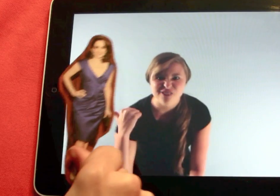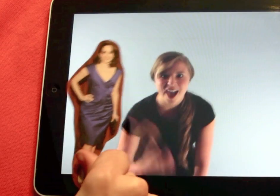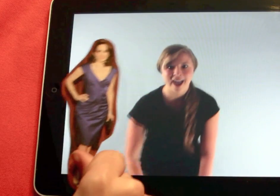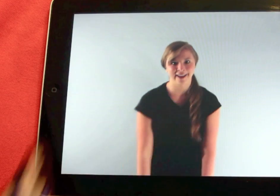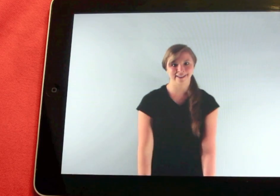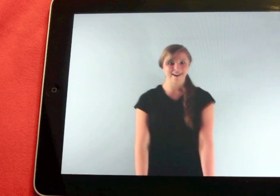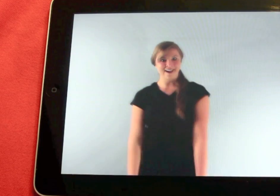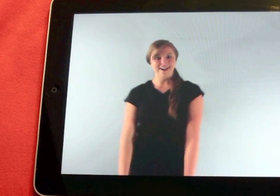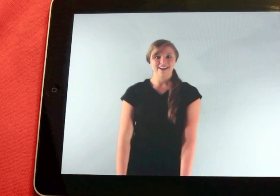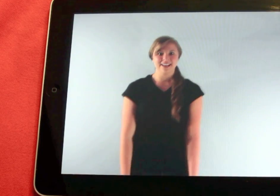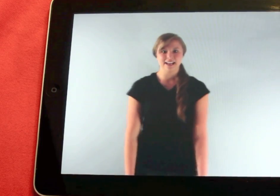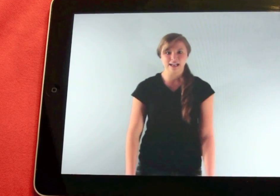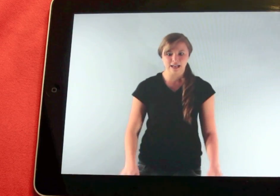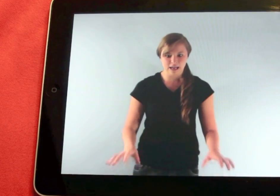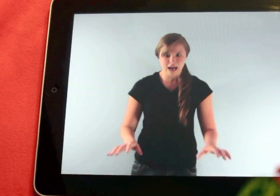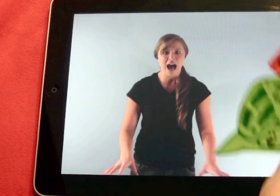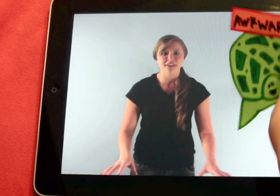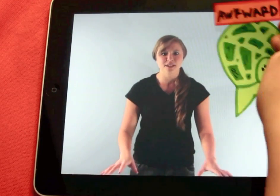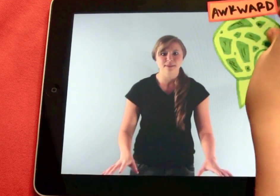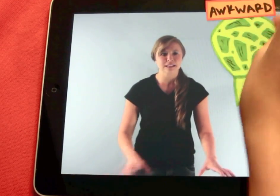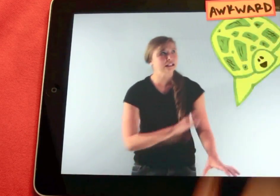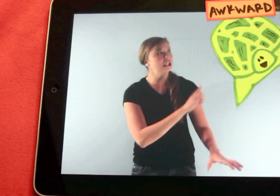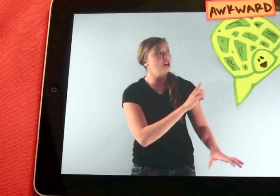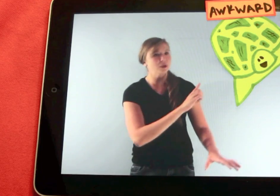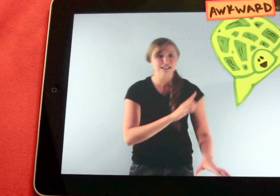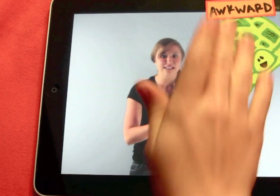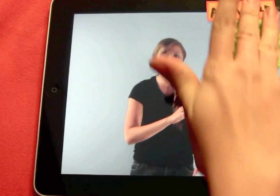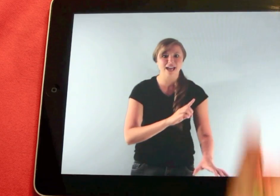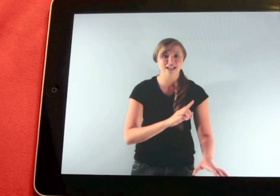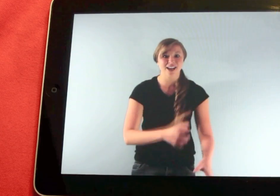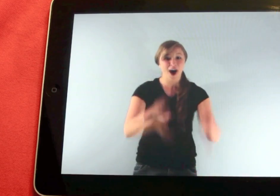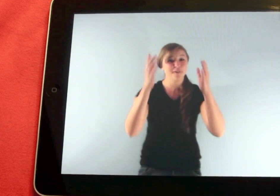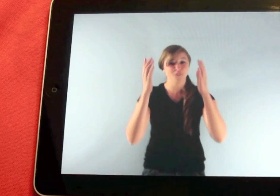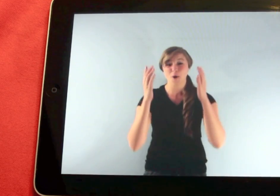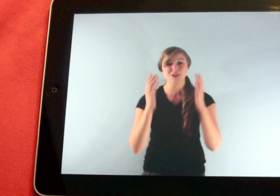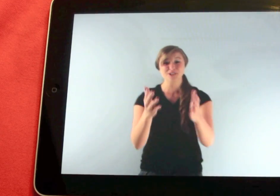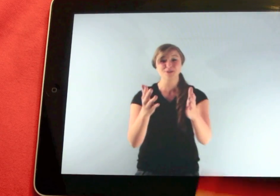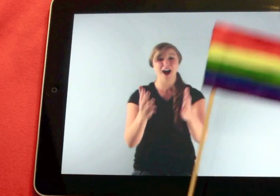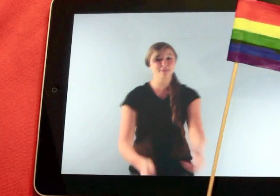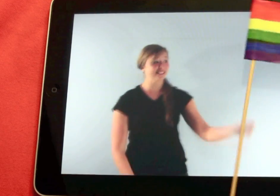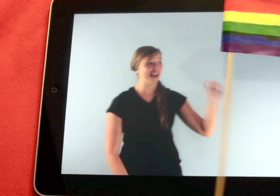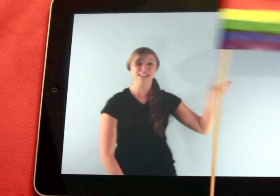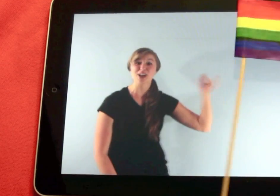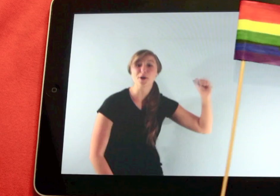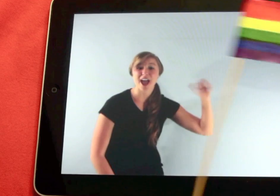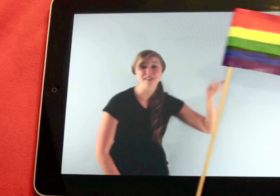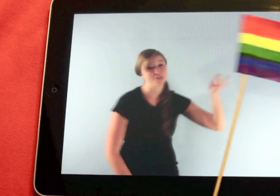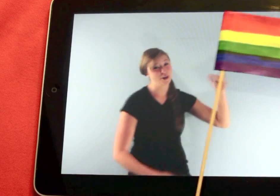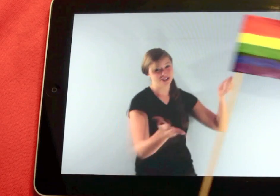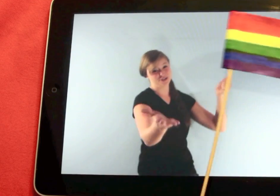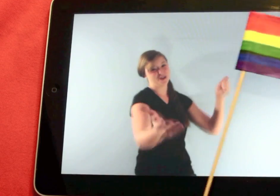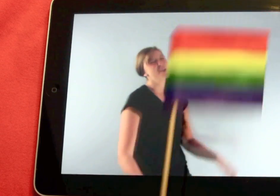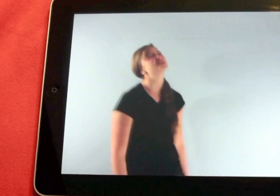I have something a little awkward to say, for you I would gladly go I'm